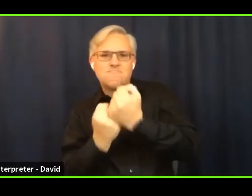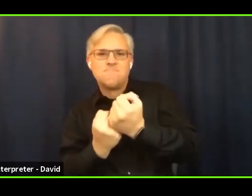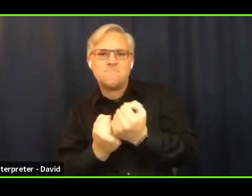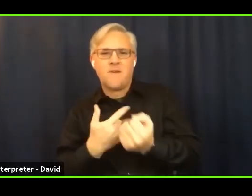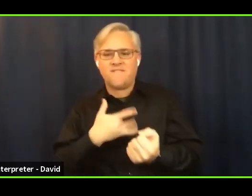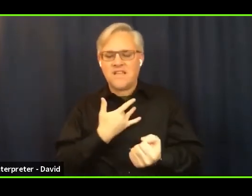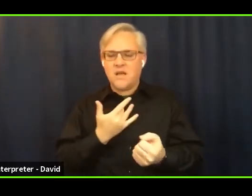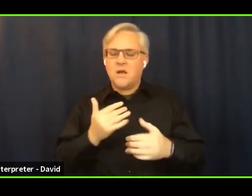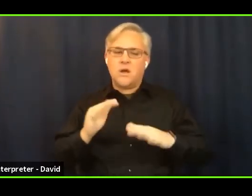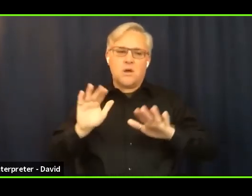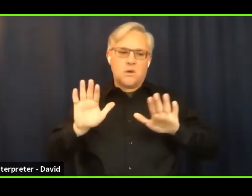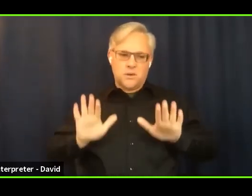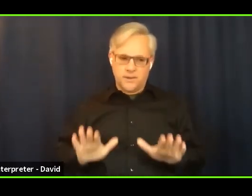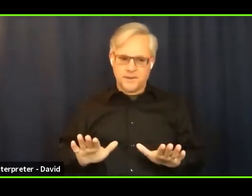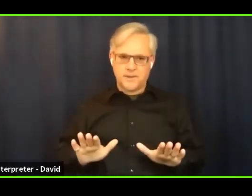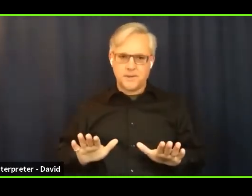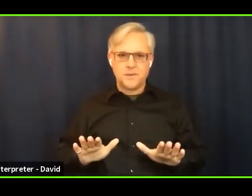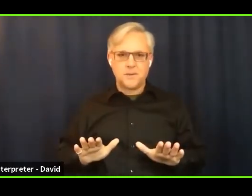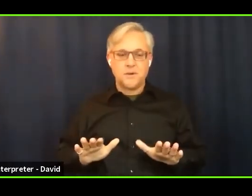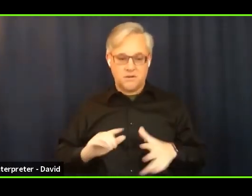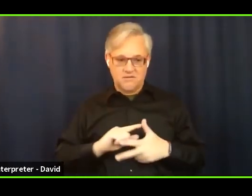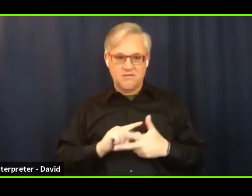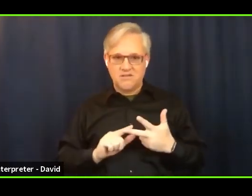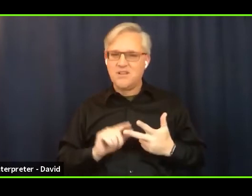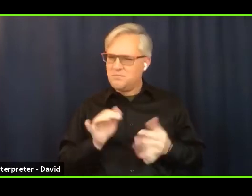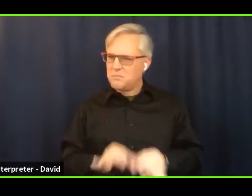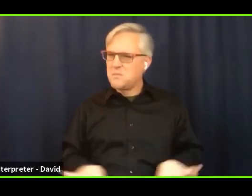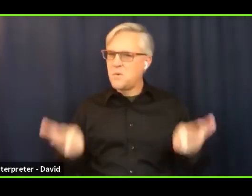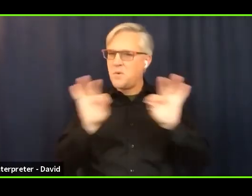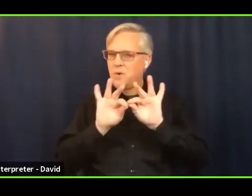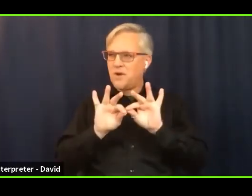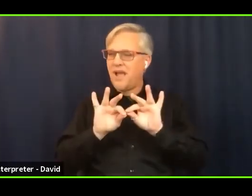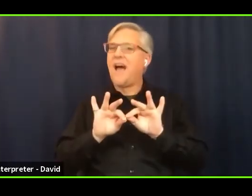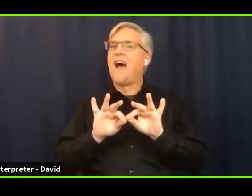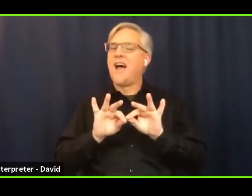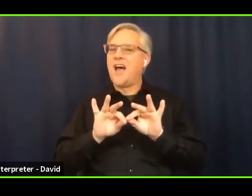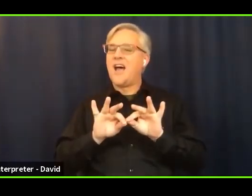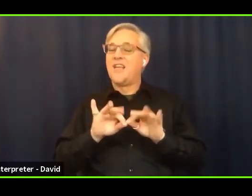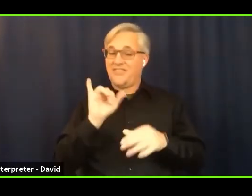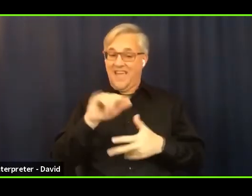in a way that without this experience, we would not be able to do.